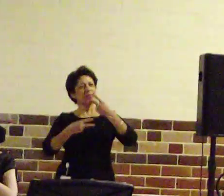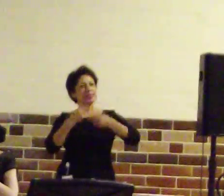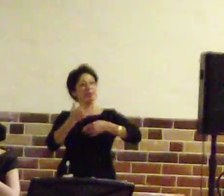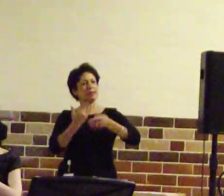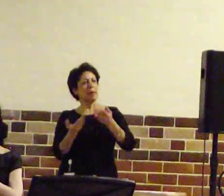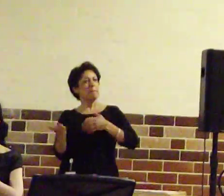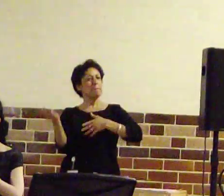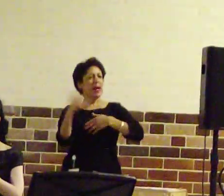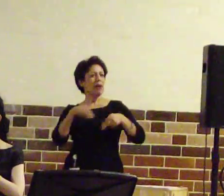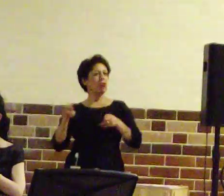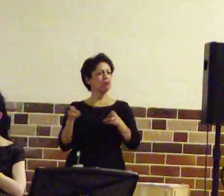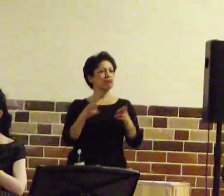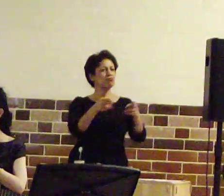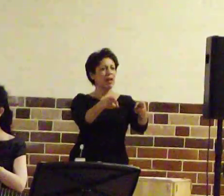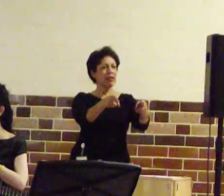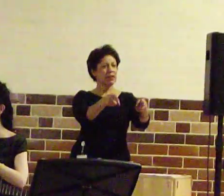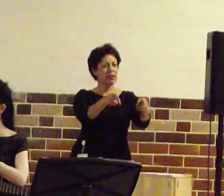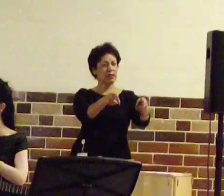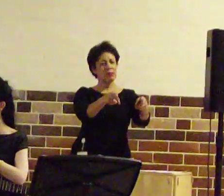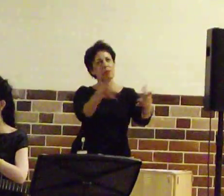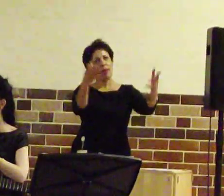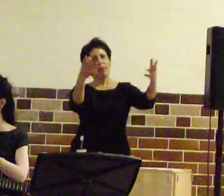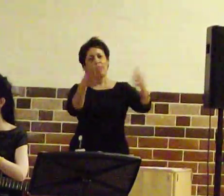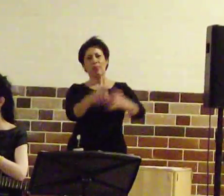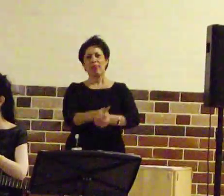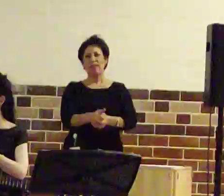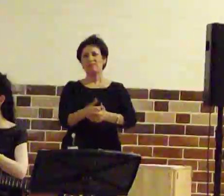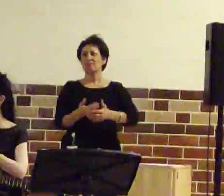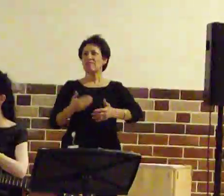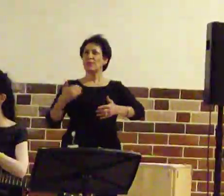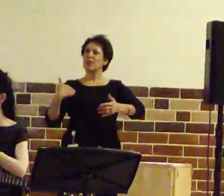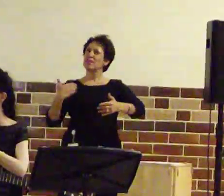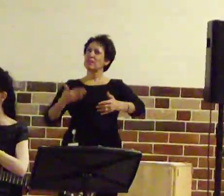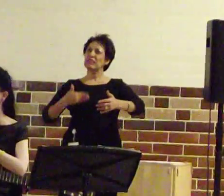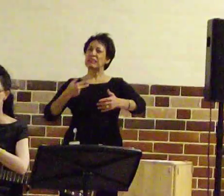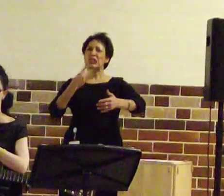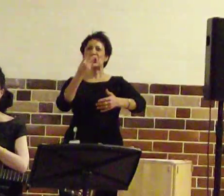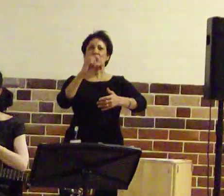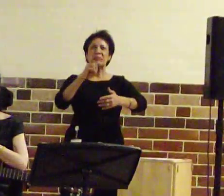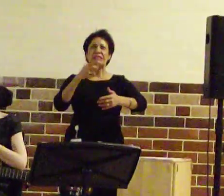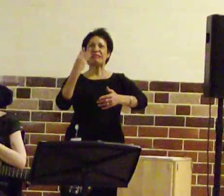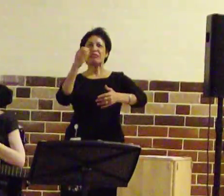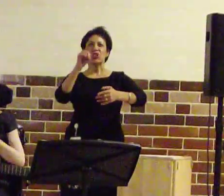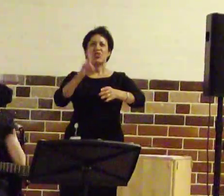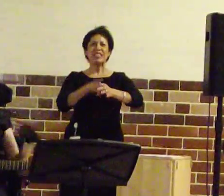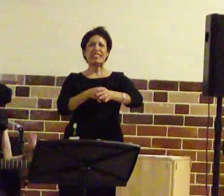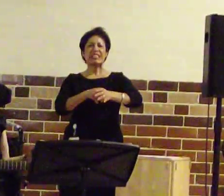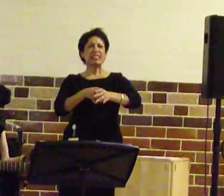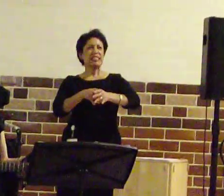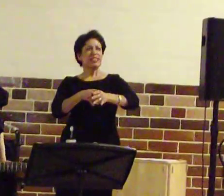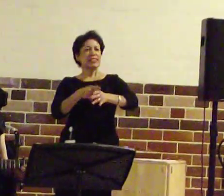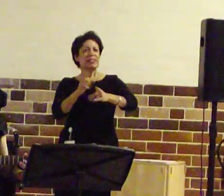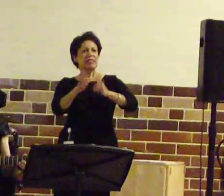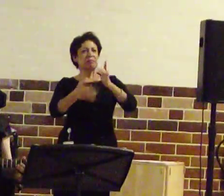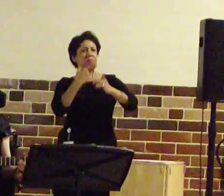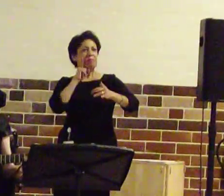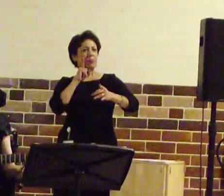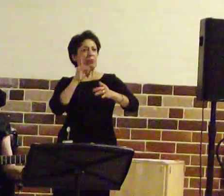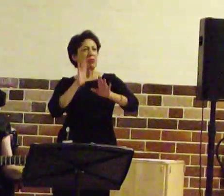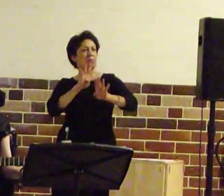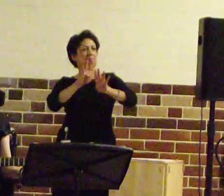track to the last 20-30 years of disabled people's movement. So